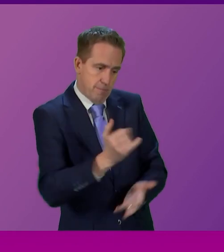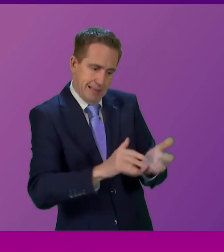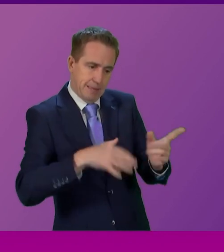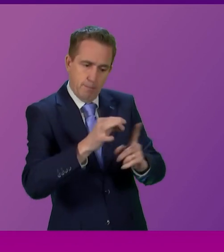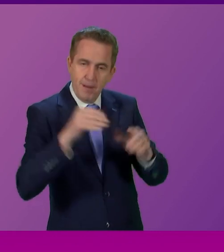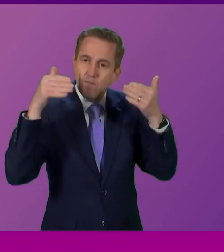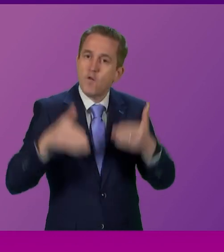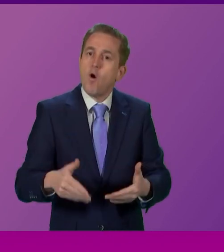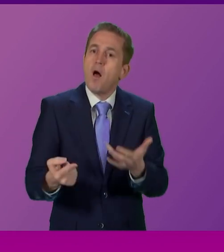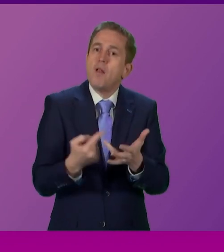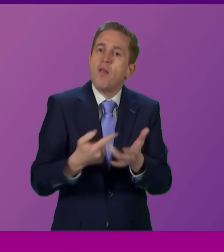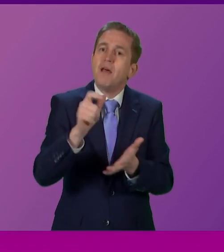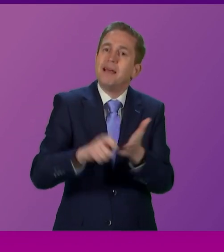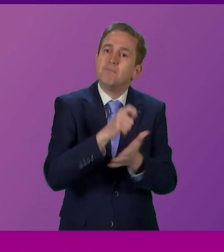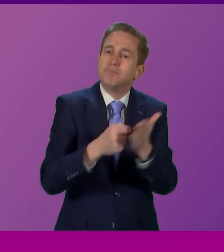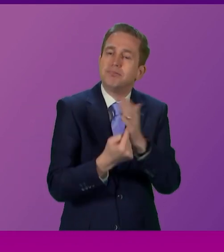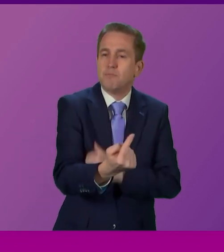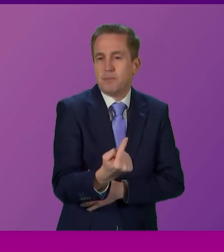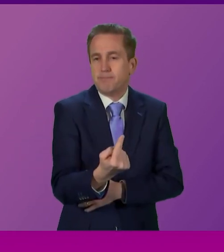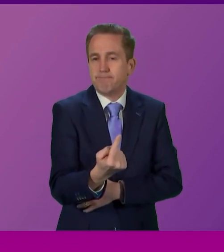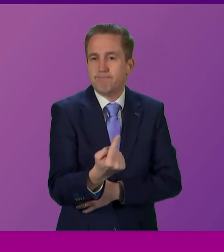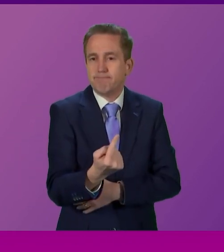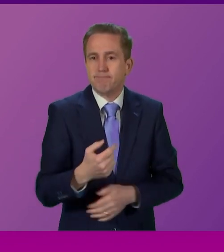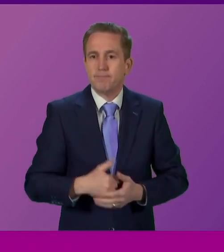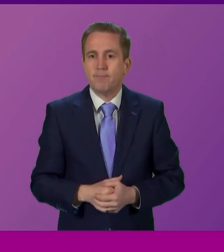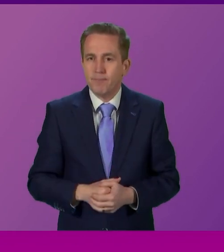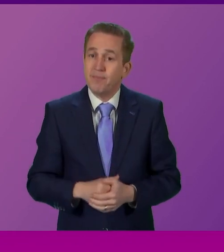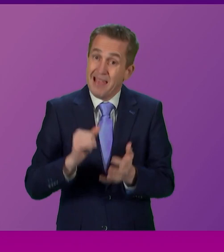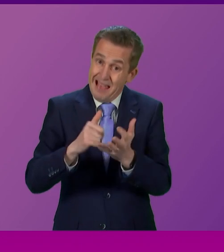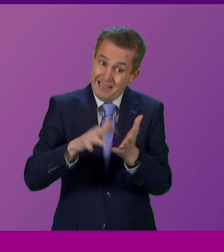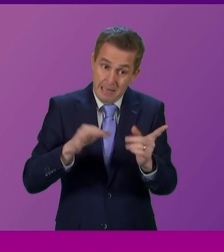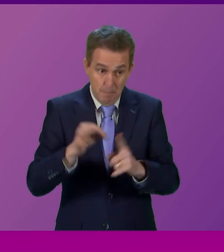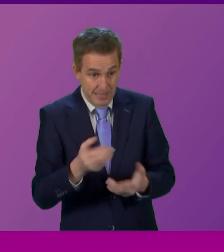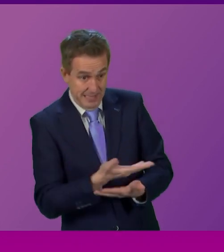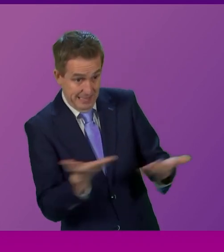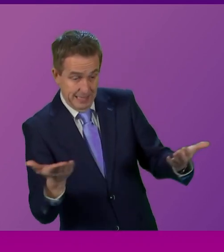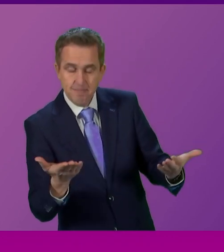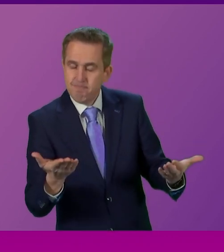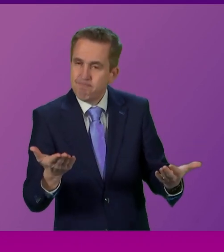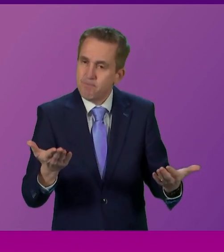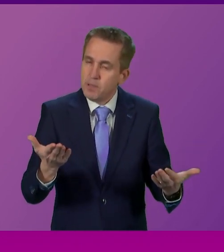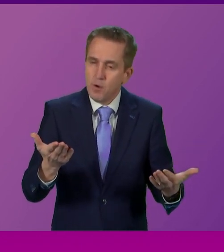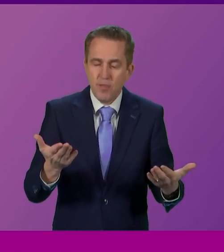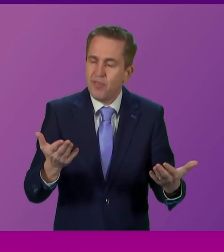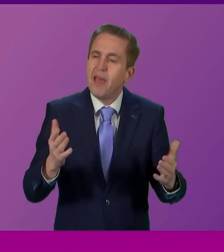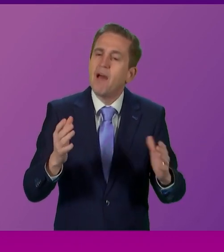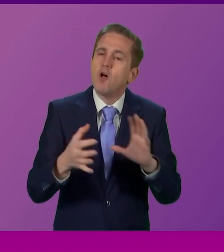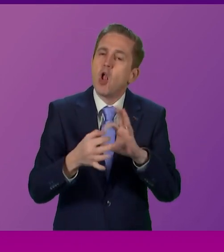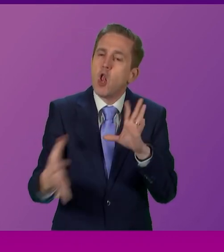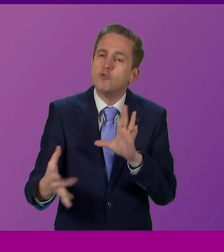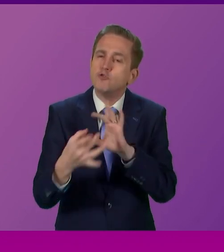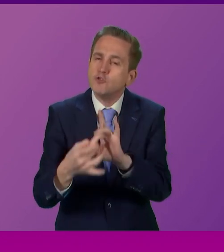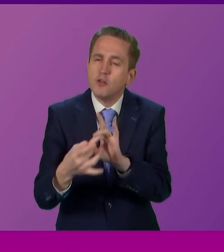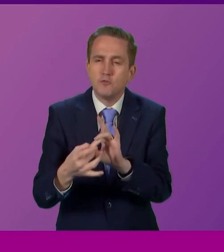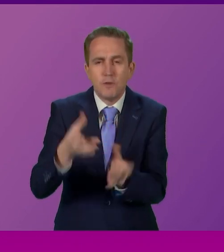focusing on what really matters. Today, SNP members are showing how out of touch they are with the real